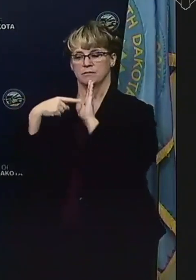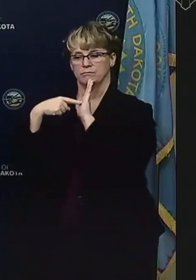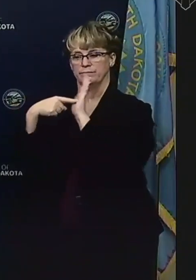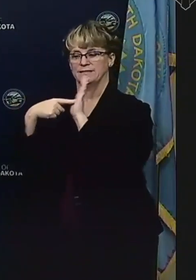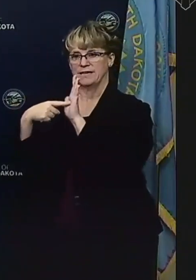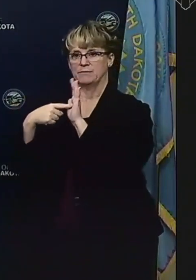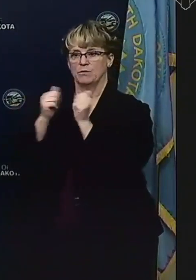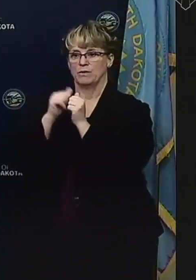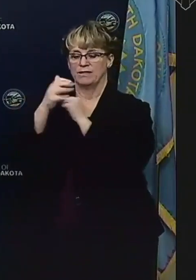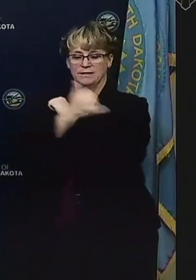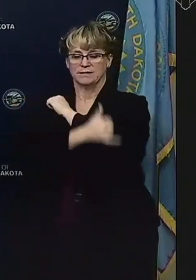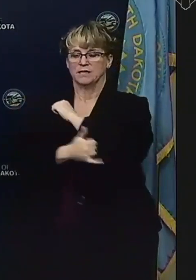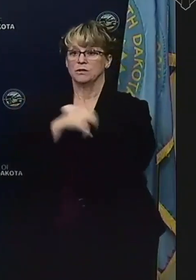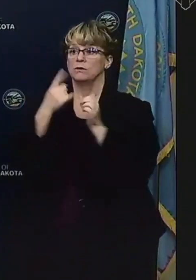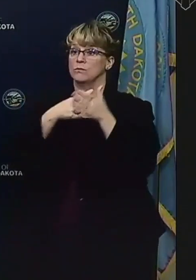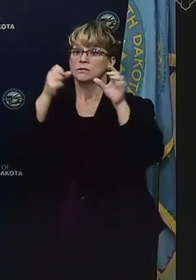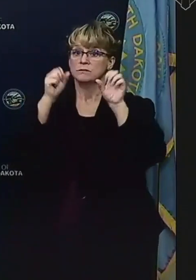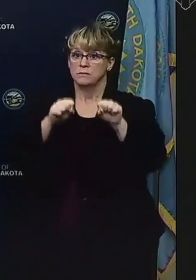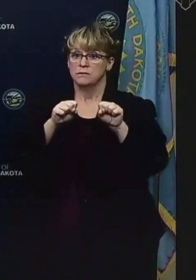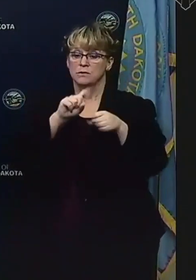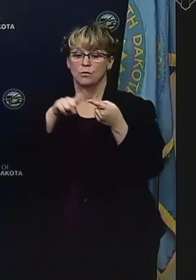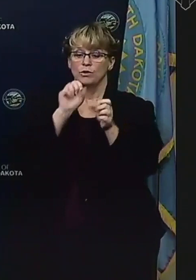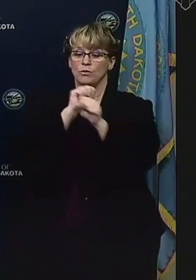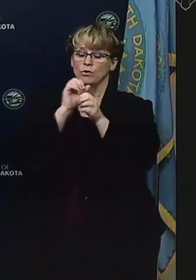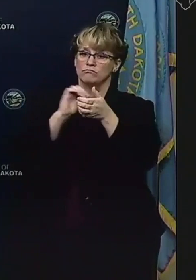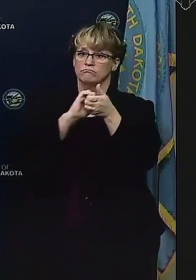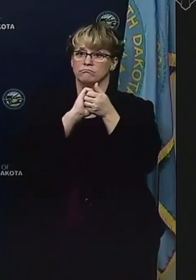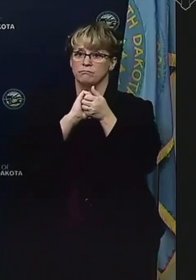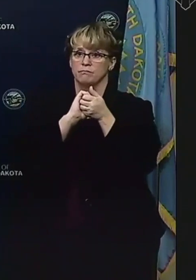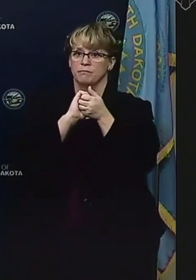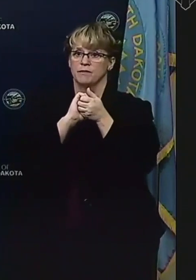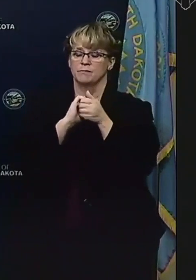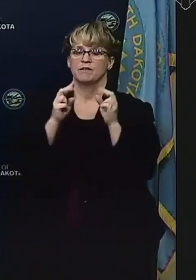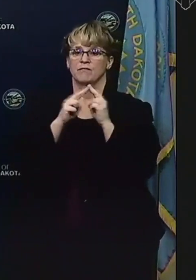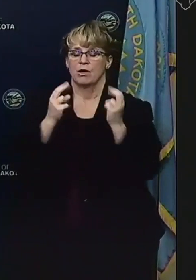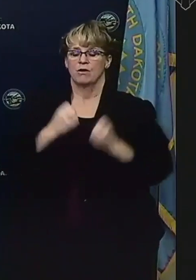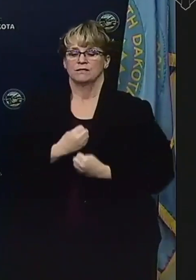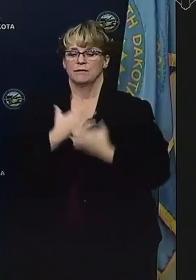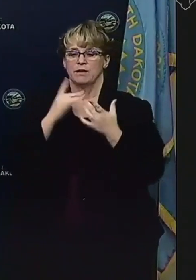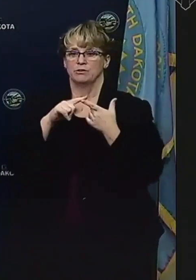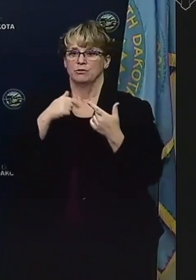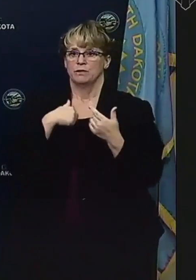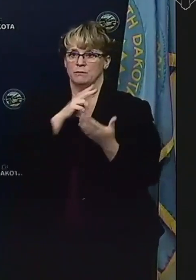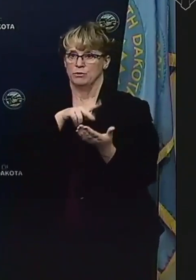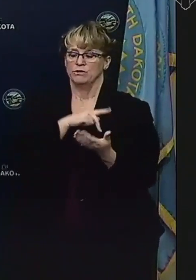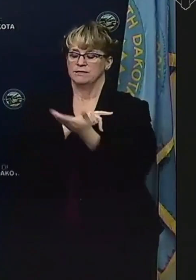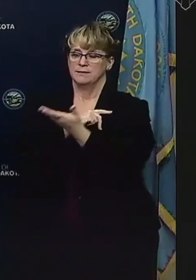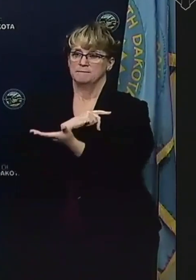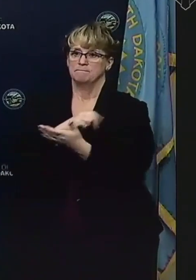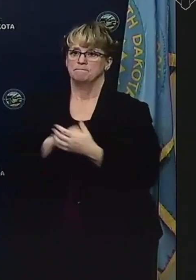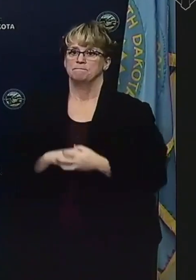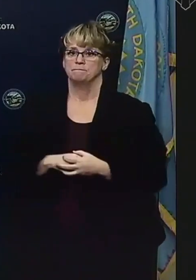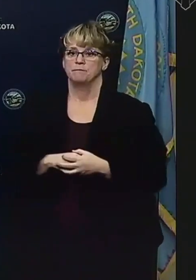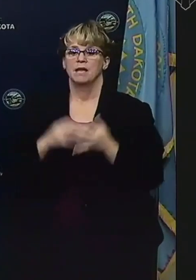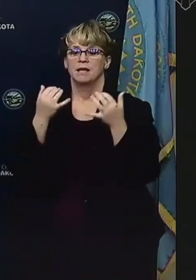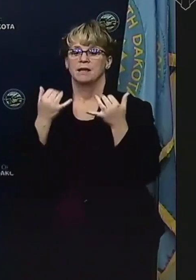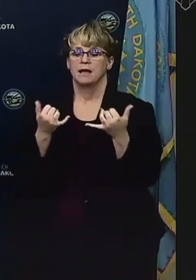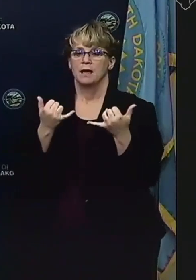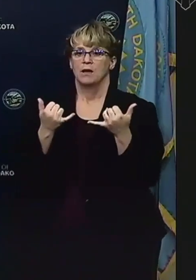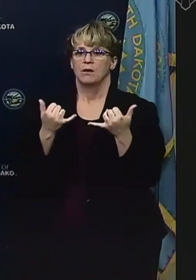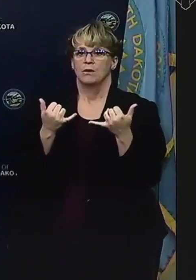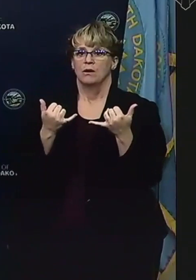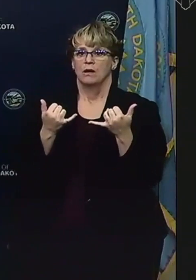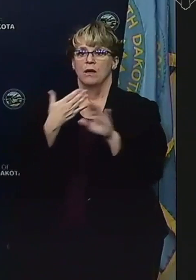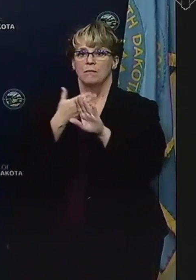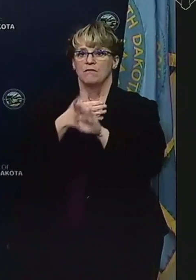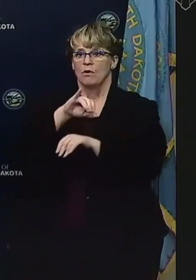to this country of what's possible when you work together, it's been inspiring to me personally. Now, before I turn to Josh, who's going to